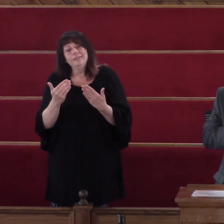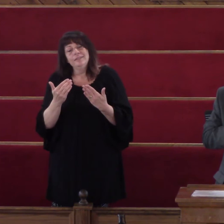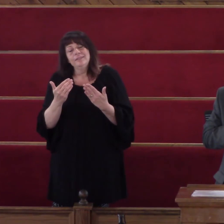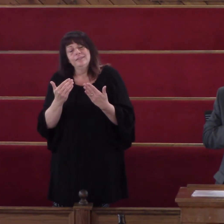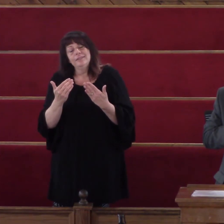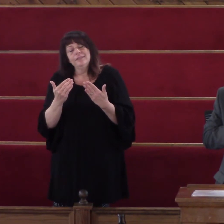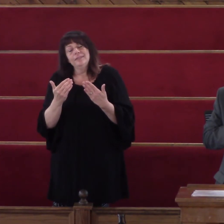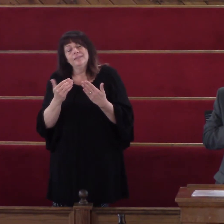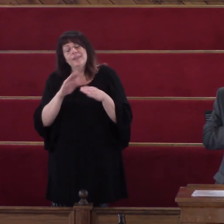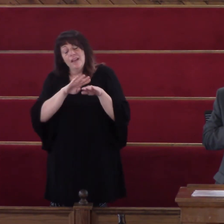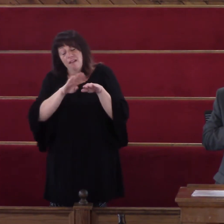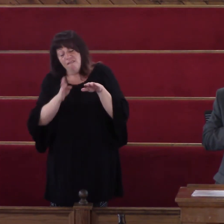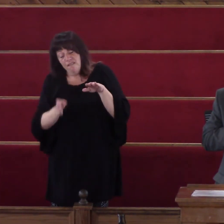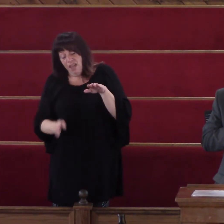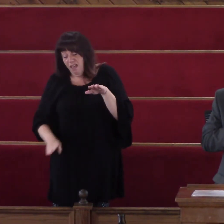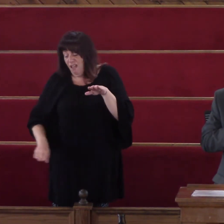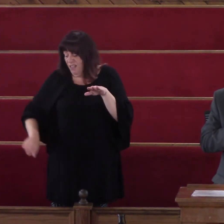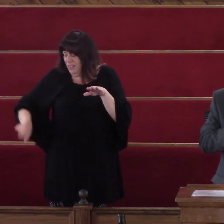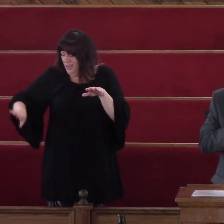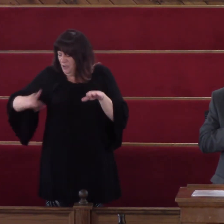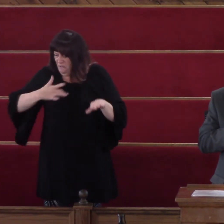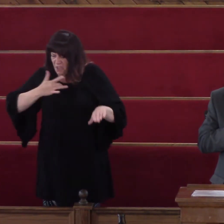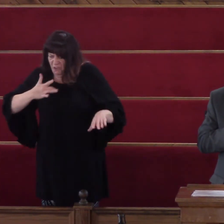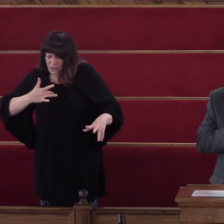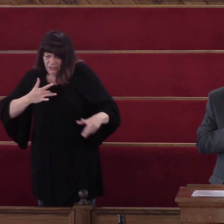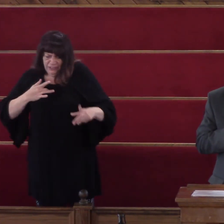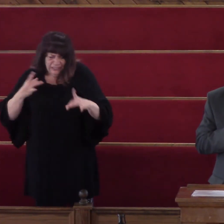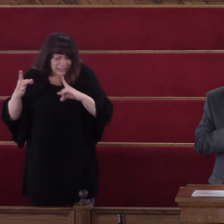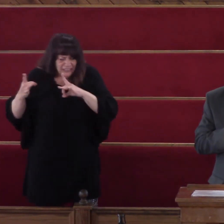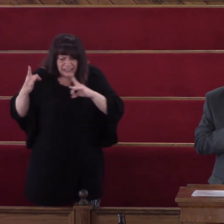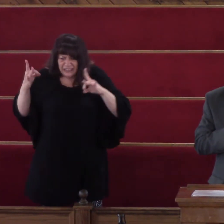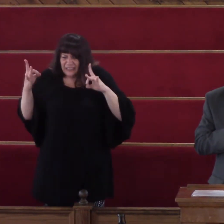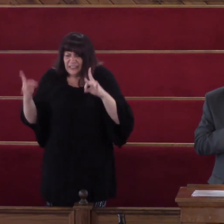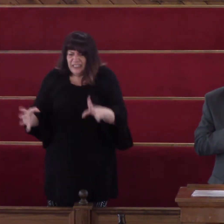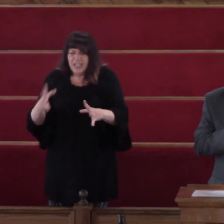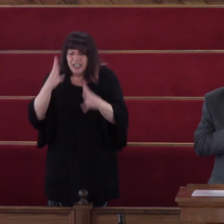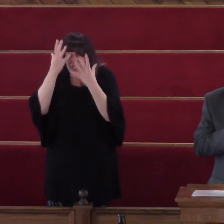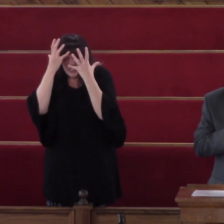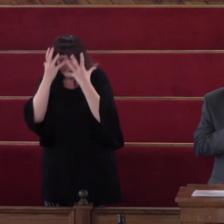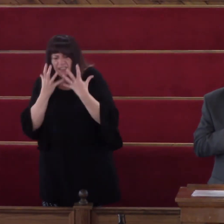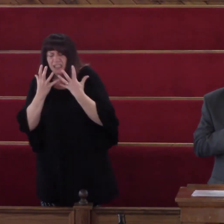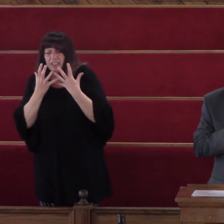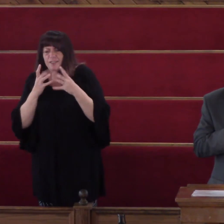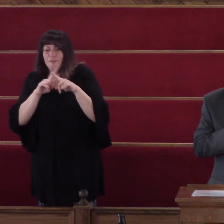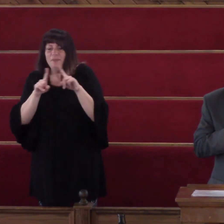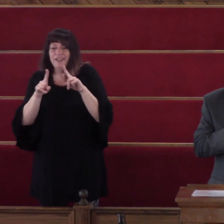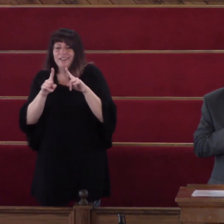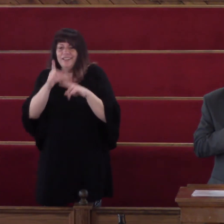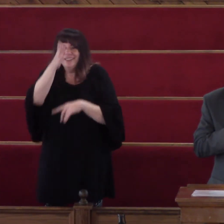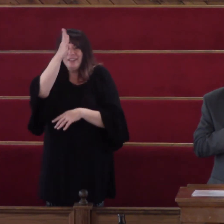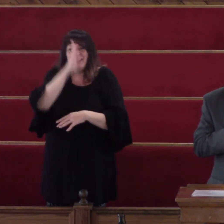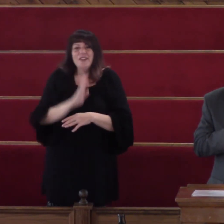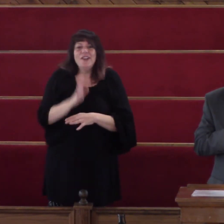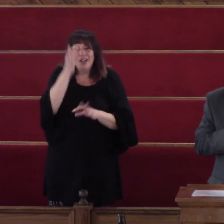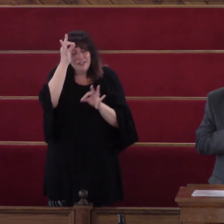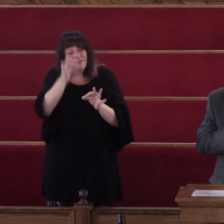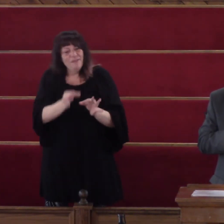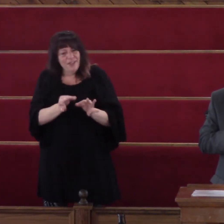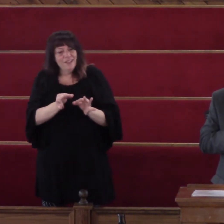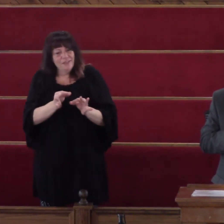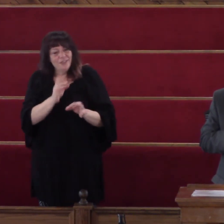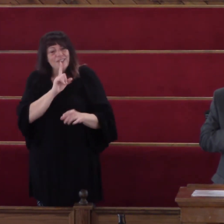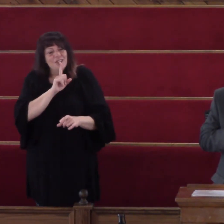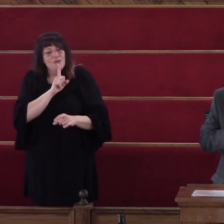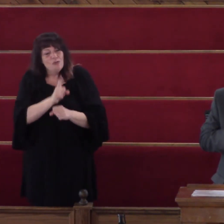Even in the valley He is faithful And true